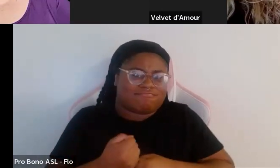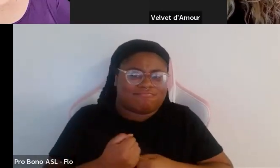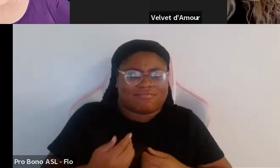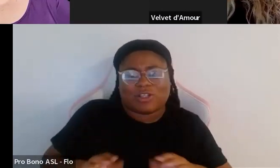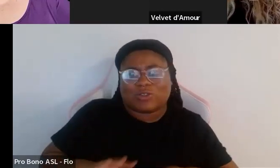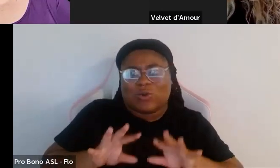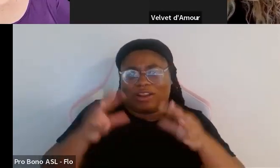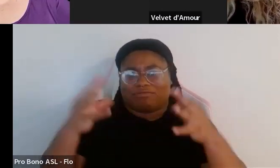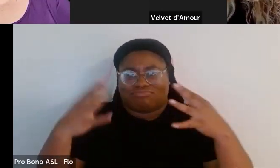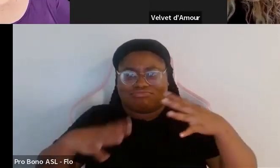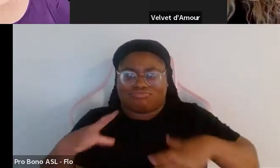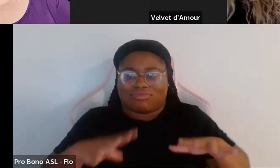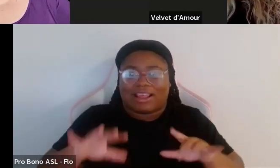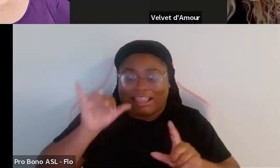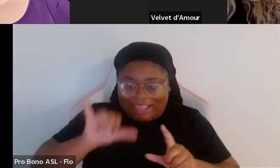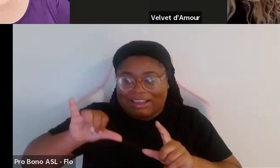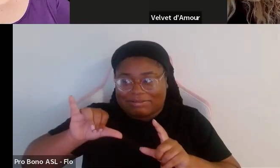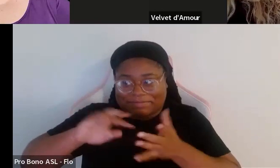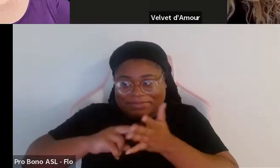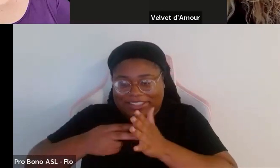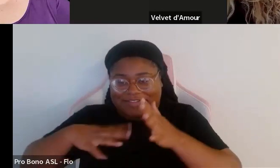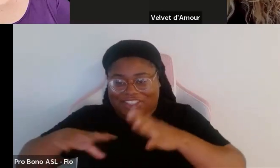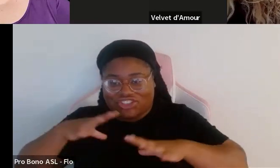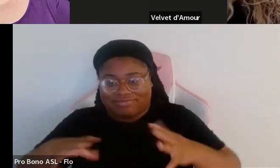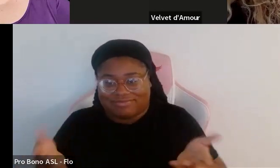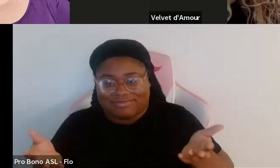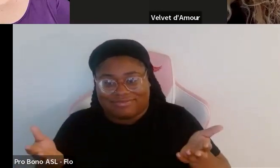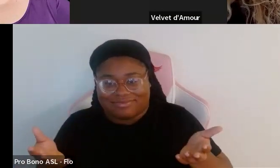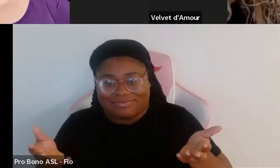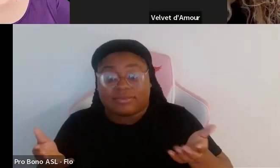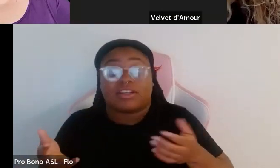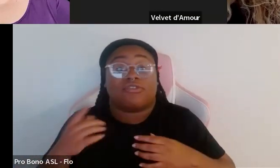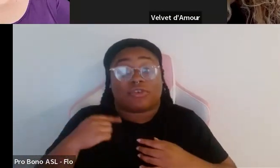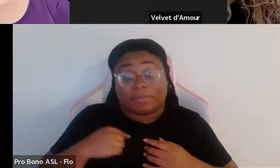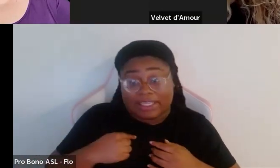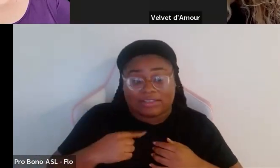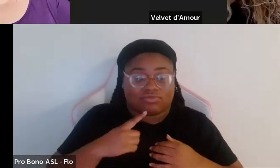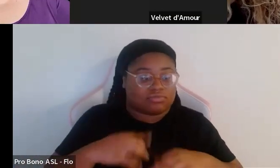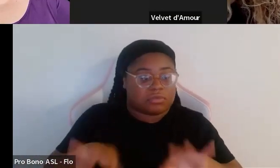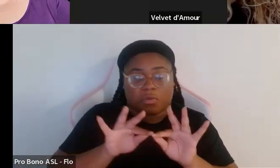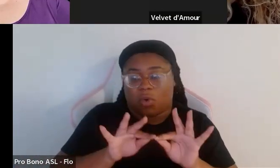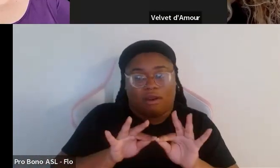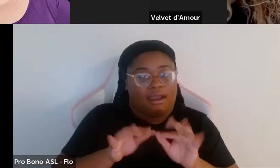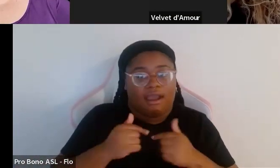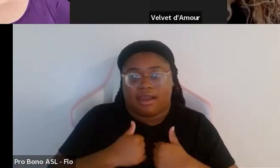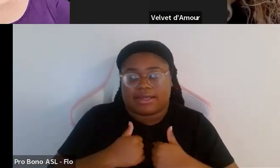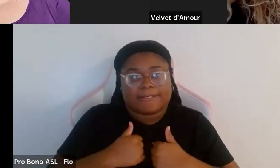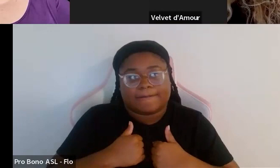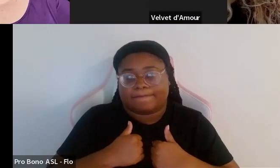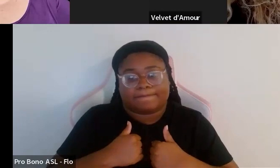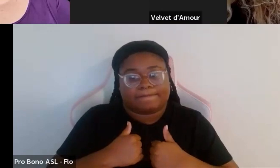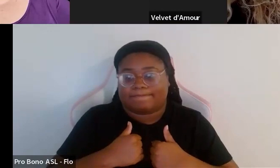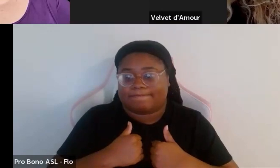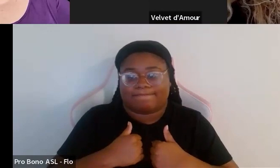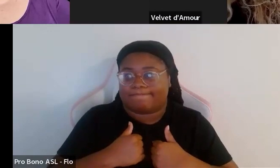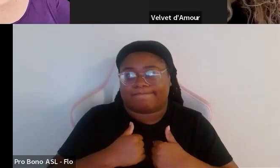fit then that's in the end fashion right so for me it's been very important because i i really didn't